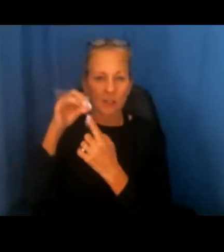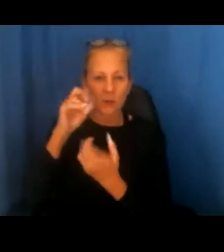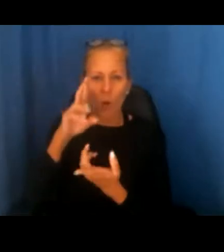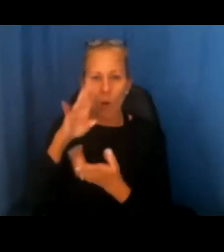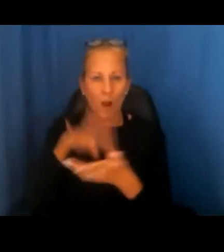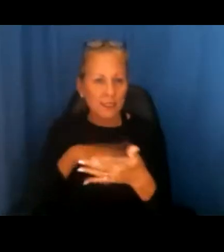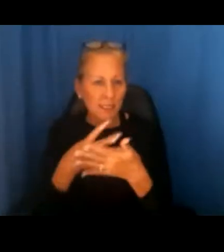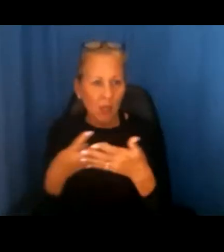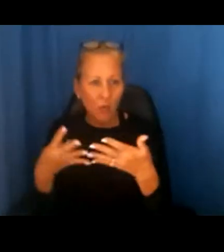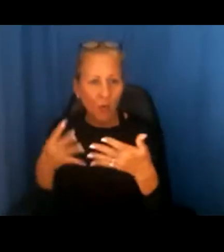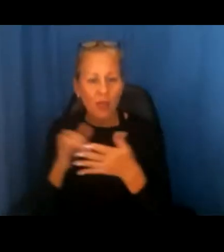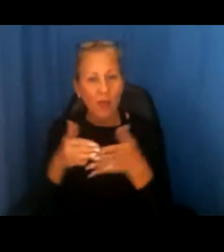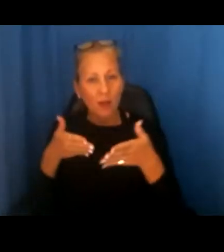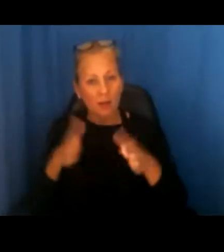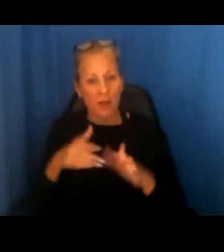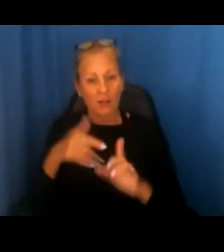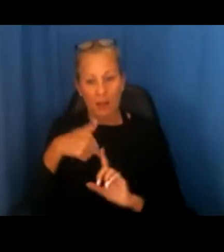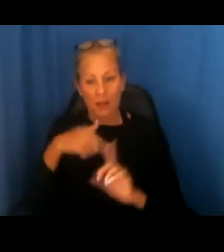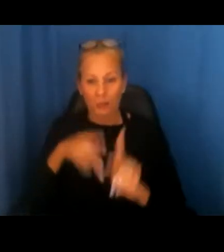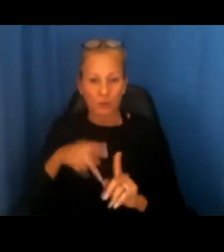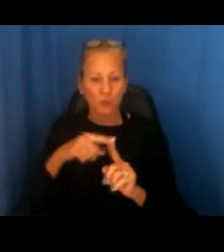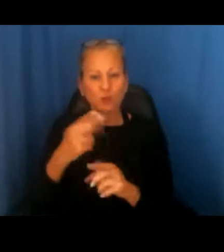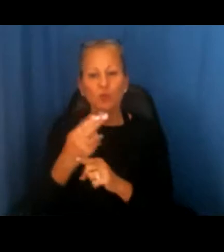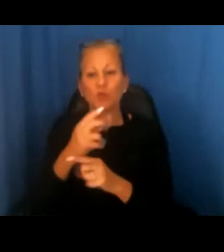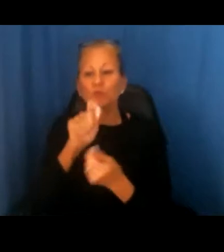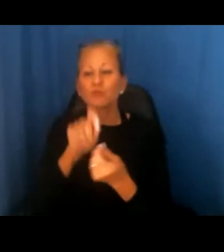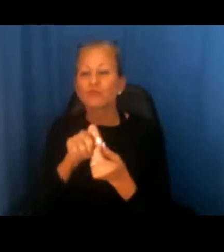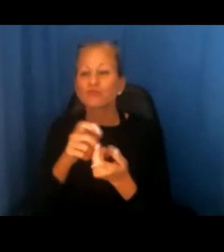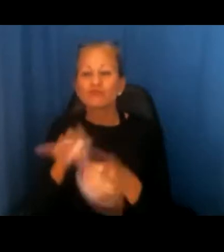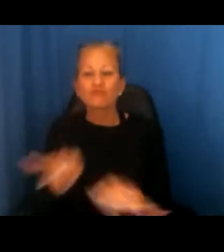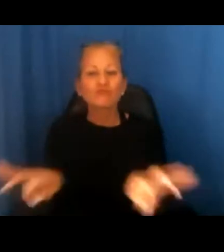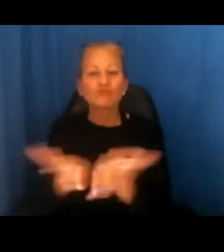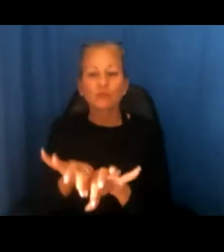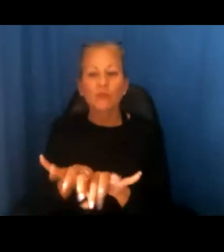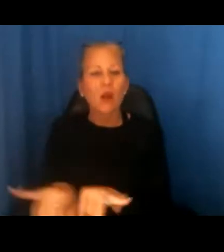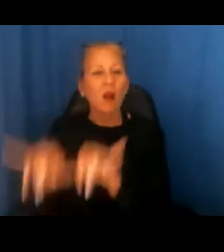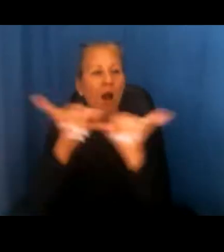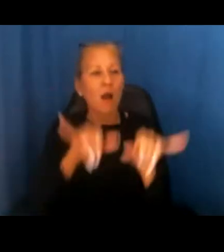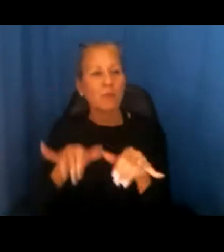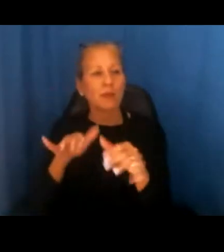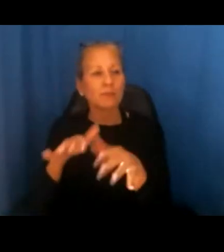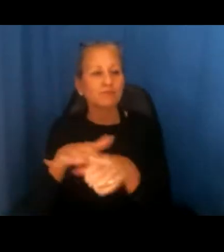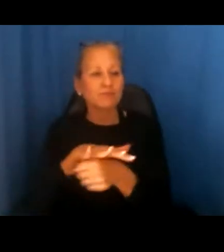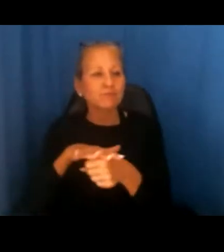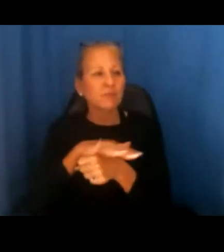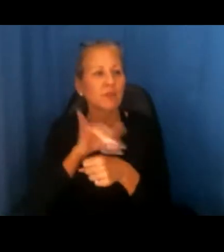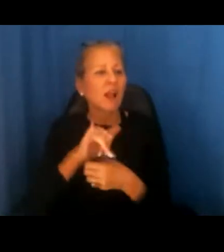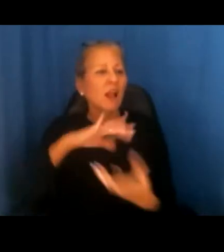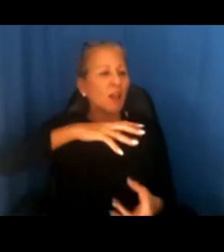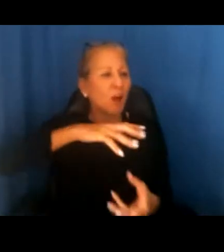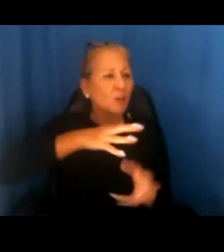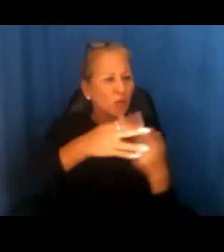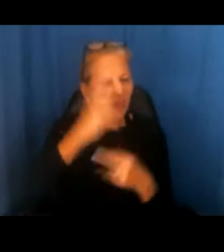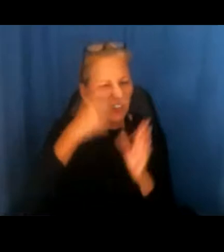schedule that allows them to use certain essential common areas such as a laundry room,